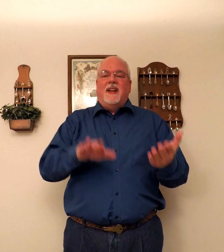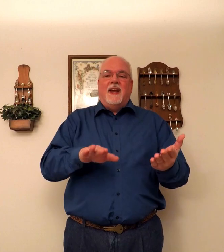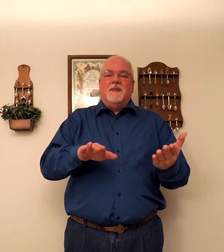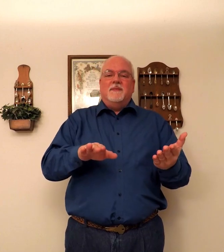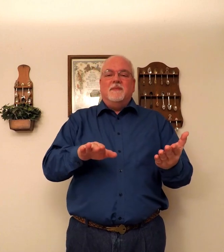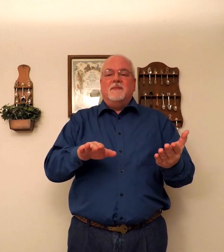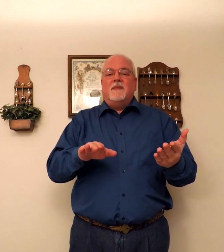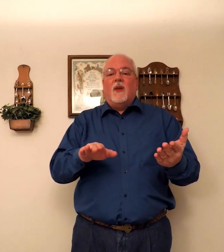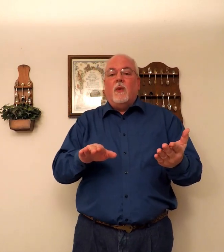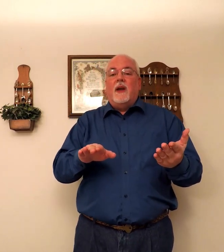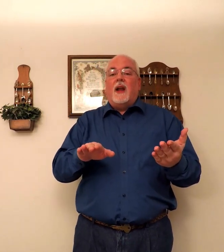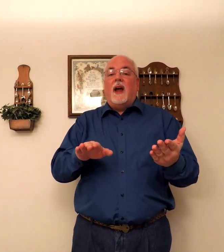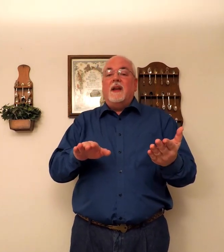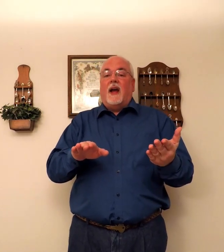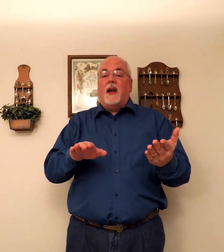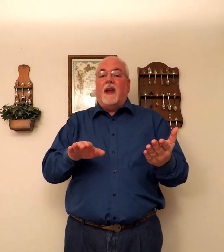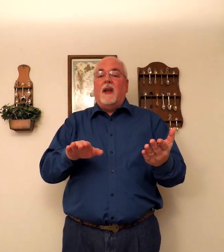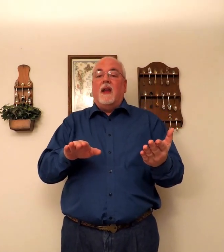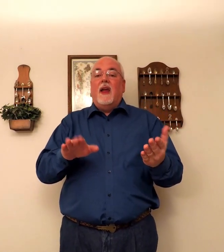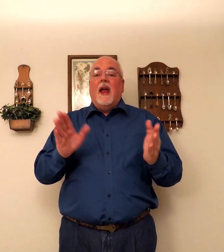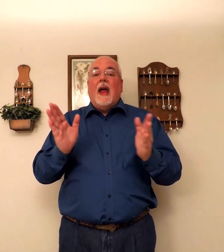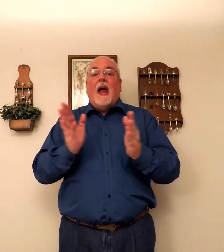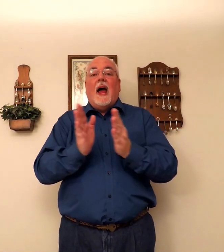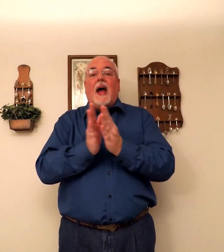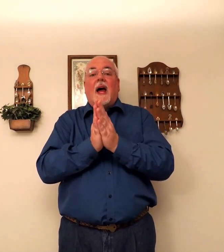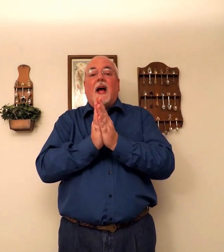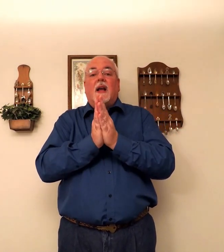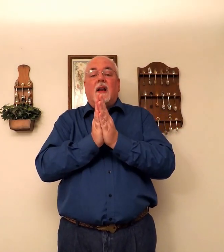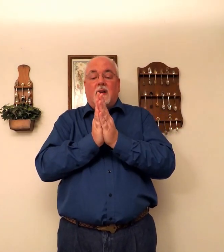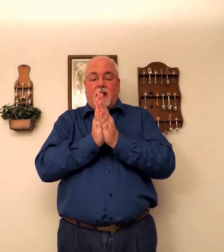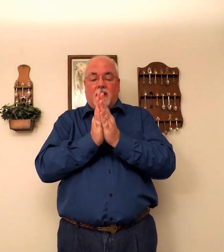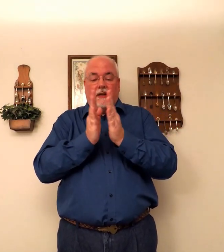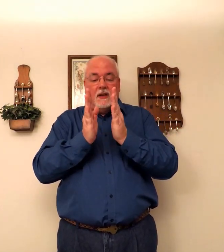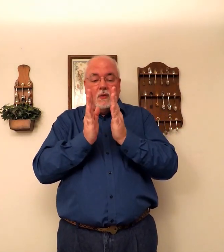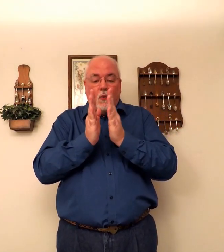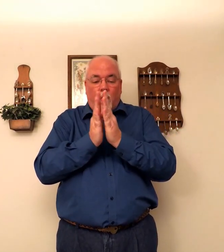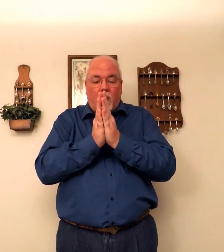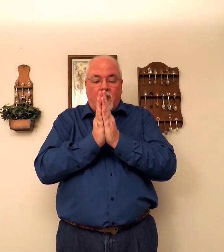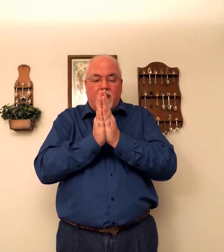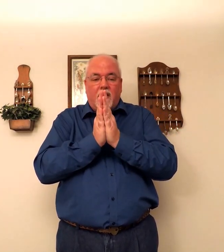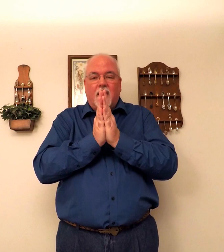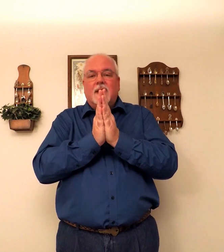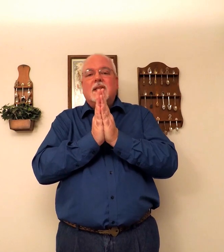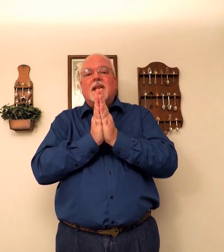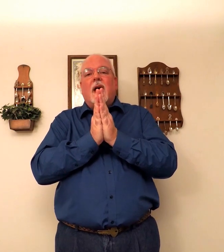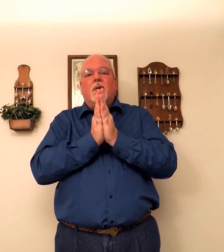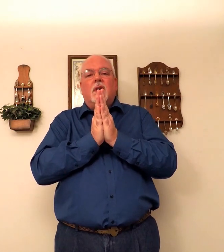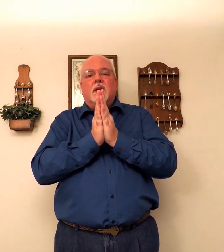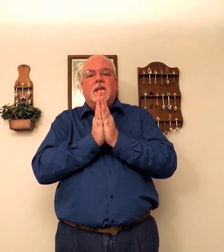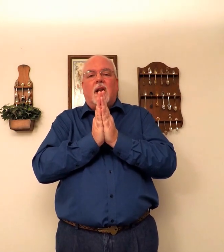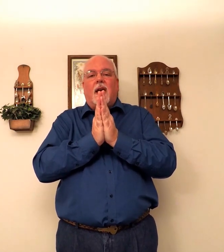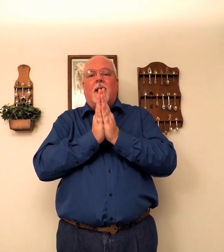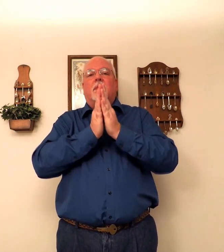Dead. When I die. Hawk. Our little one soundless clap.